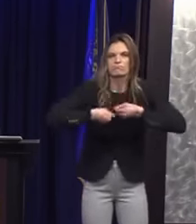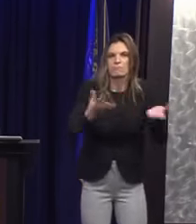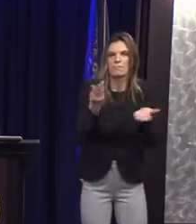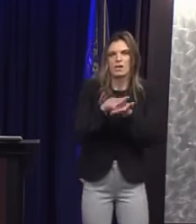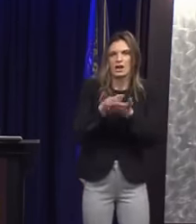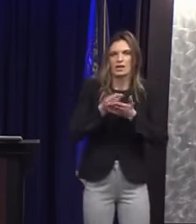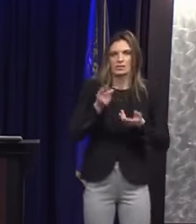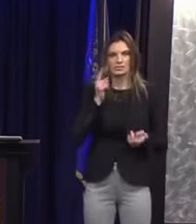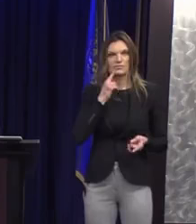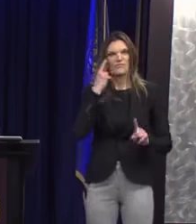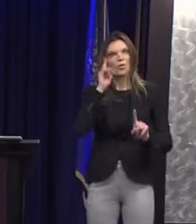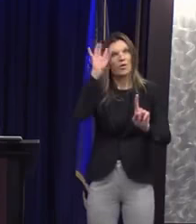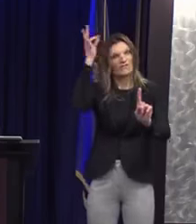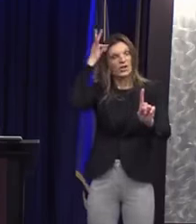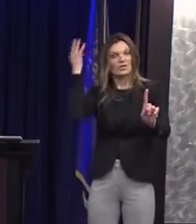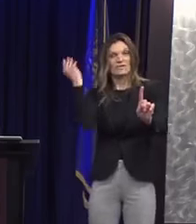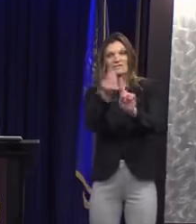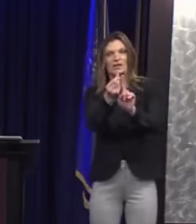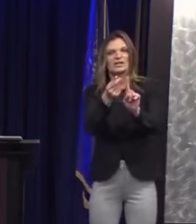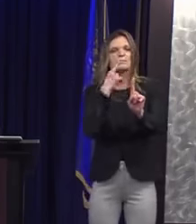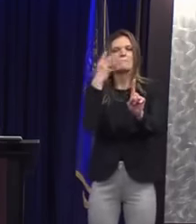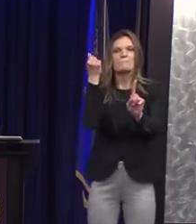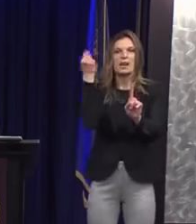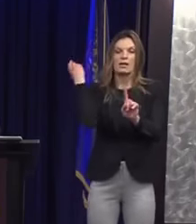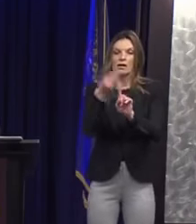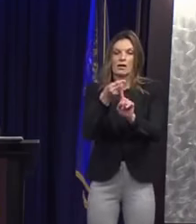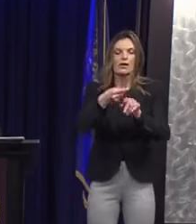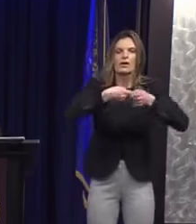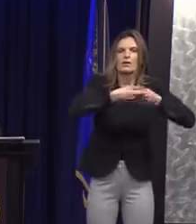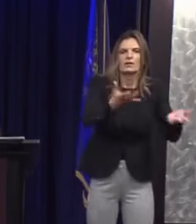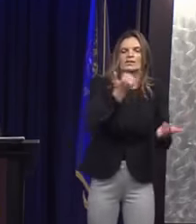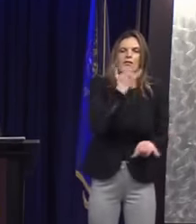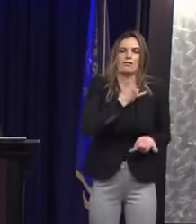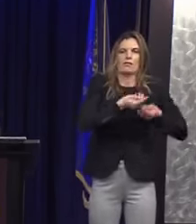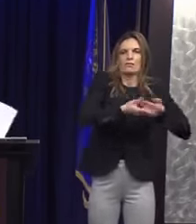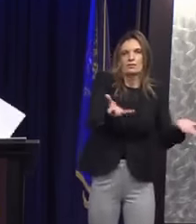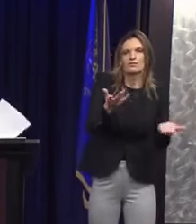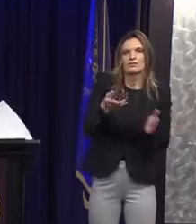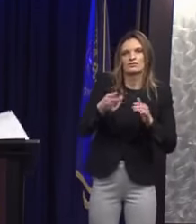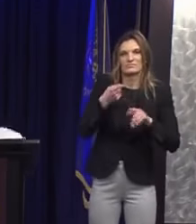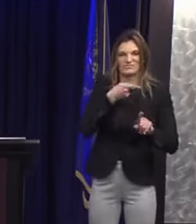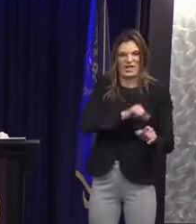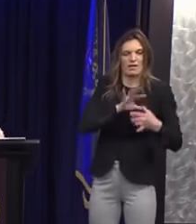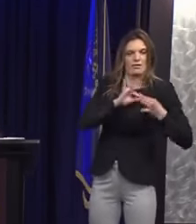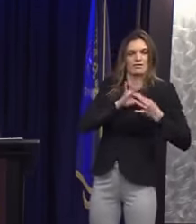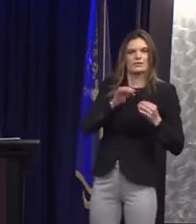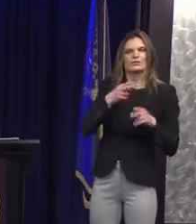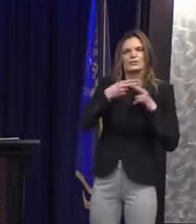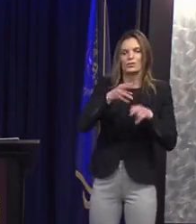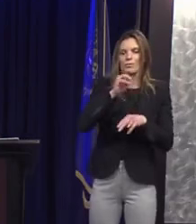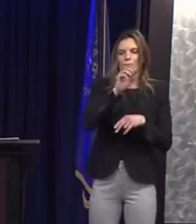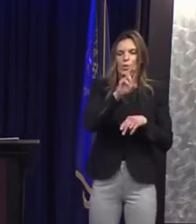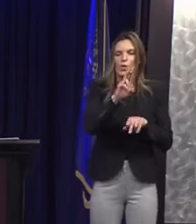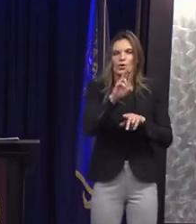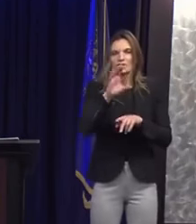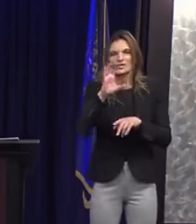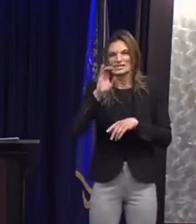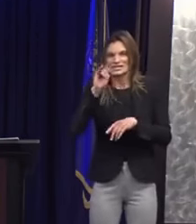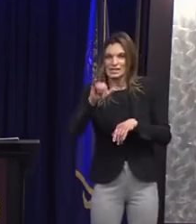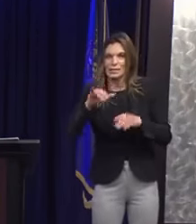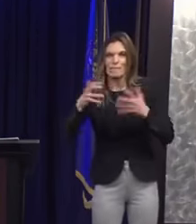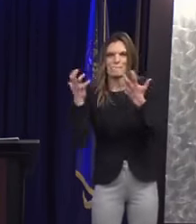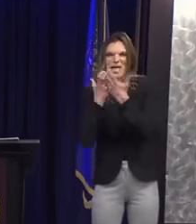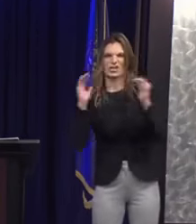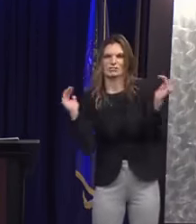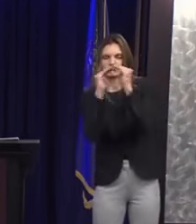federally funded program known as Motor City Match. That portion of the complaint was investigated